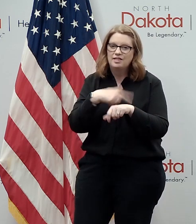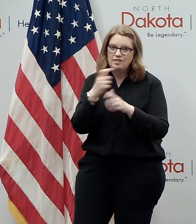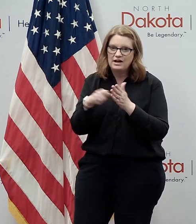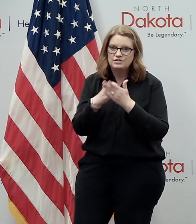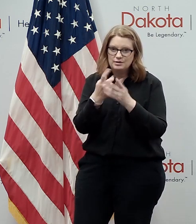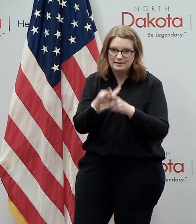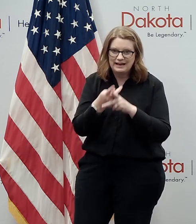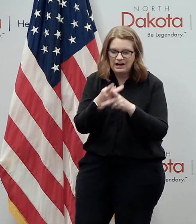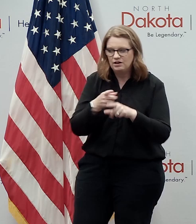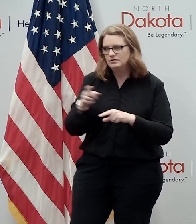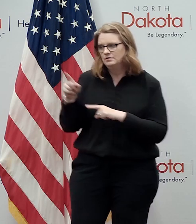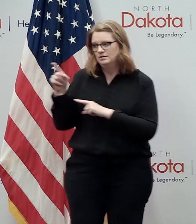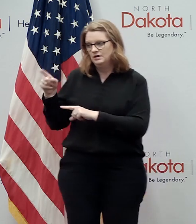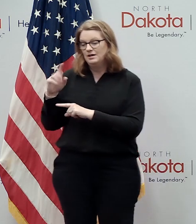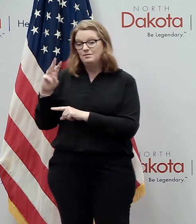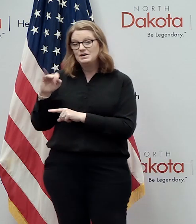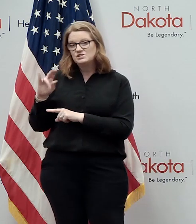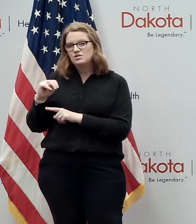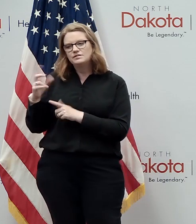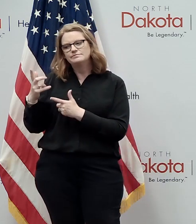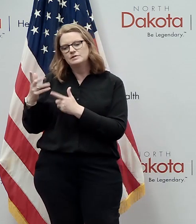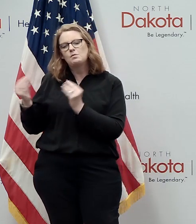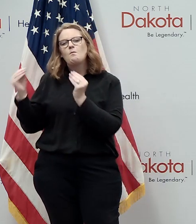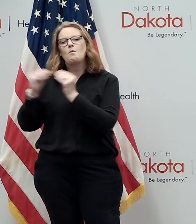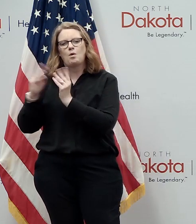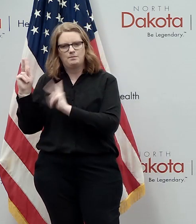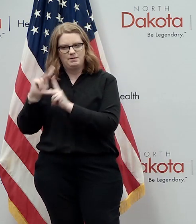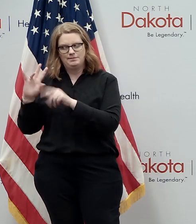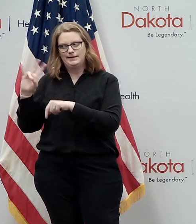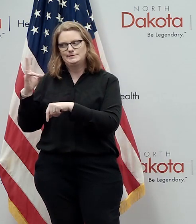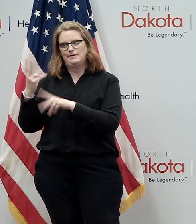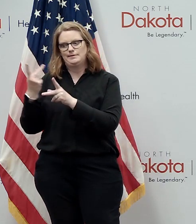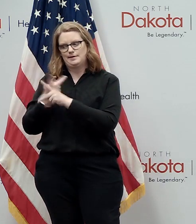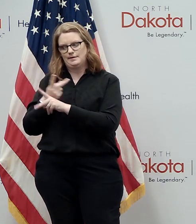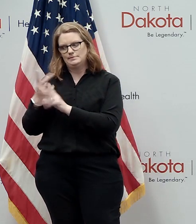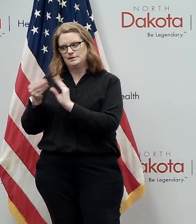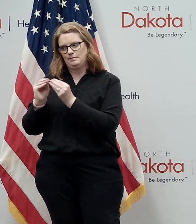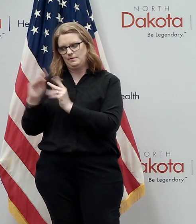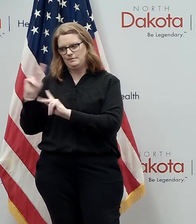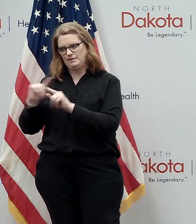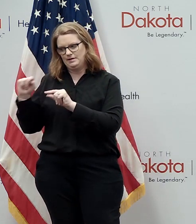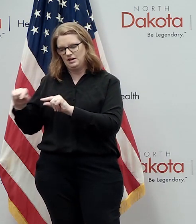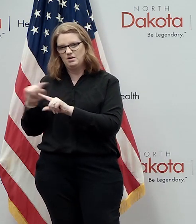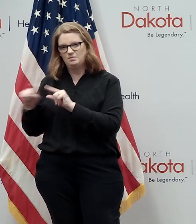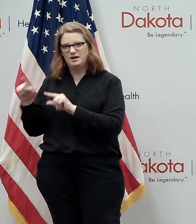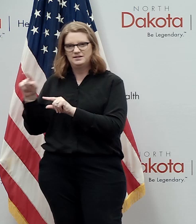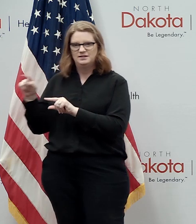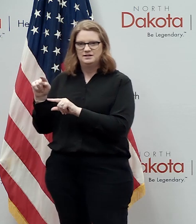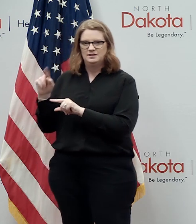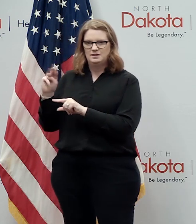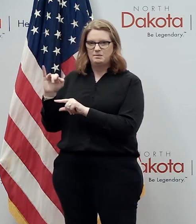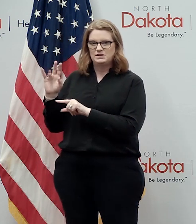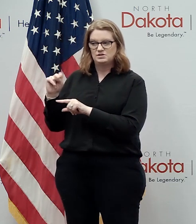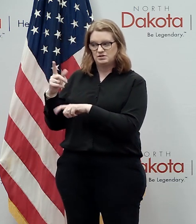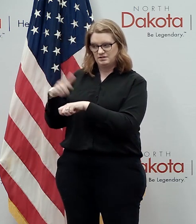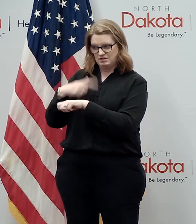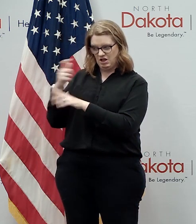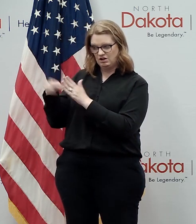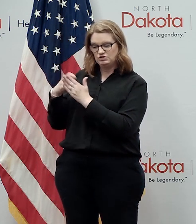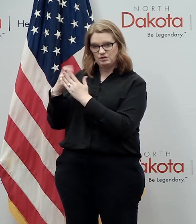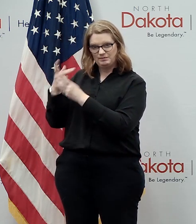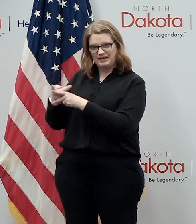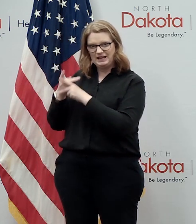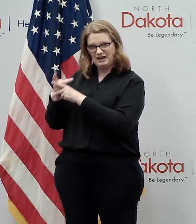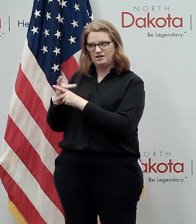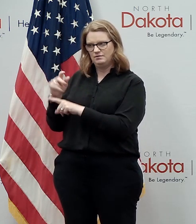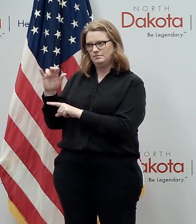have seven times more population but uh if if they were on par uh minnesota's long-term care deaths would look at look